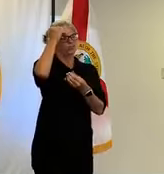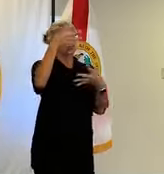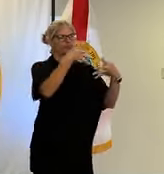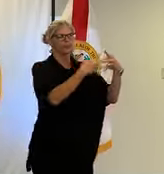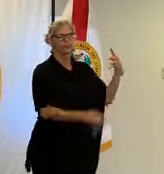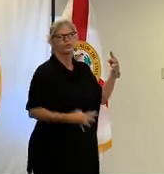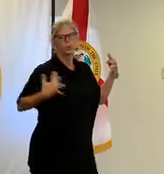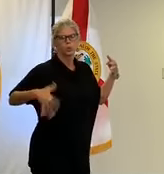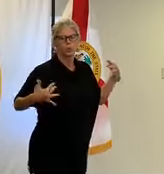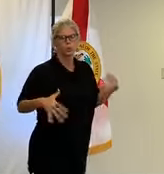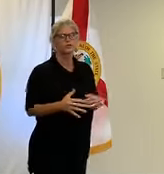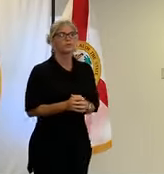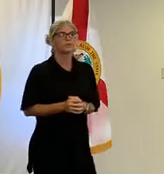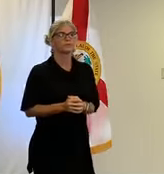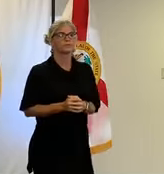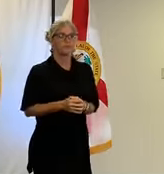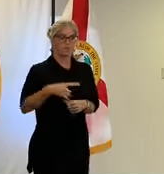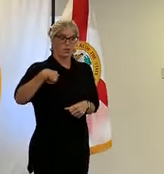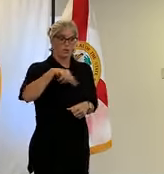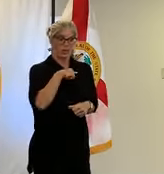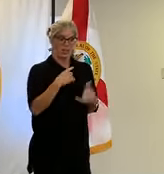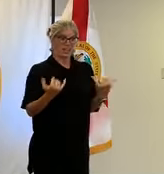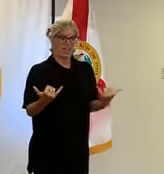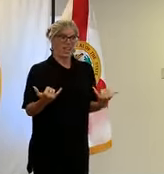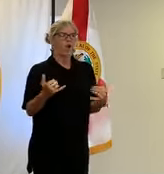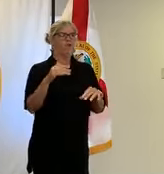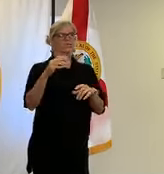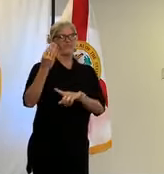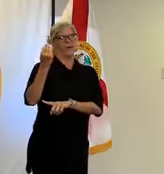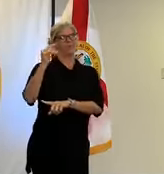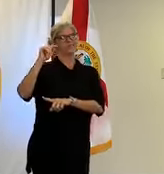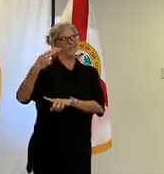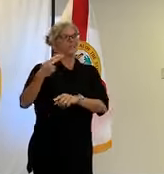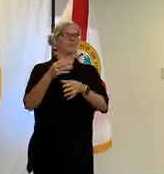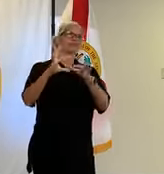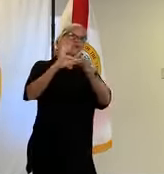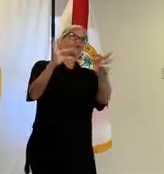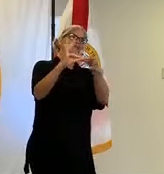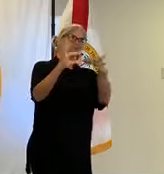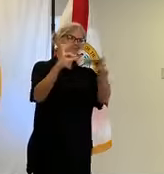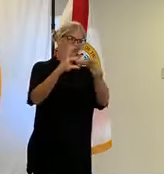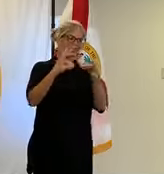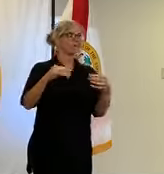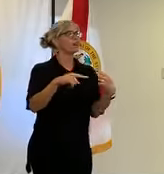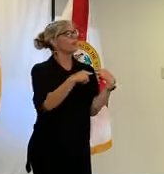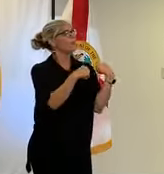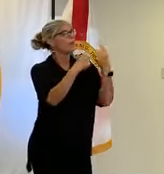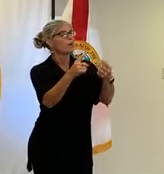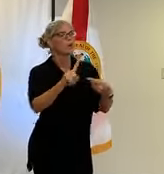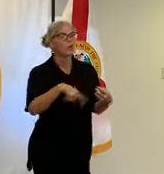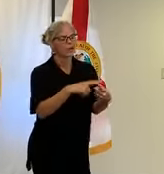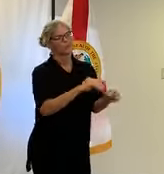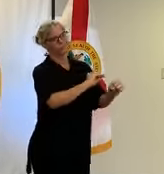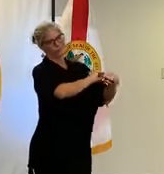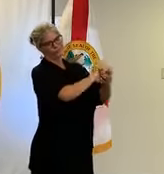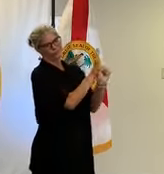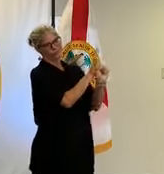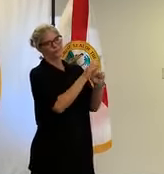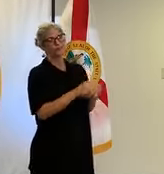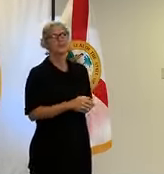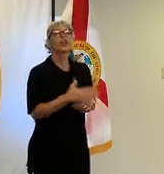14th press conference here during this pandemic and covet 19. good afternoon ladies and gentlemen